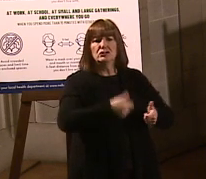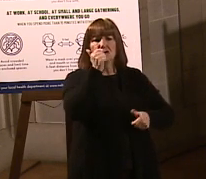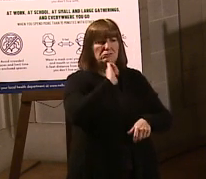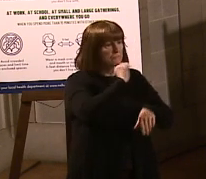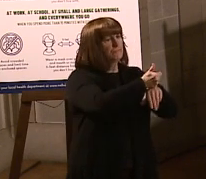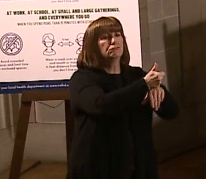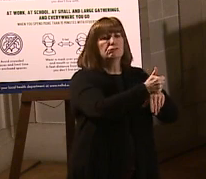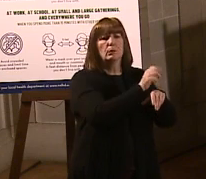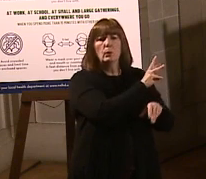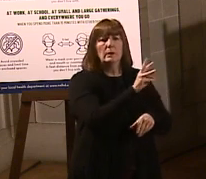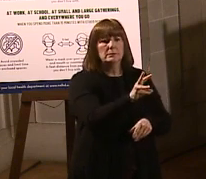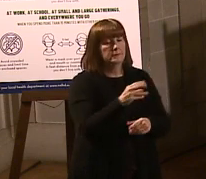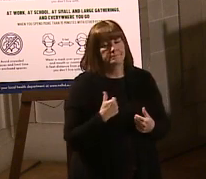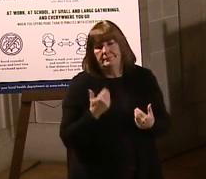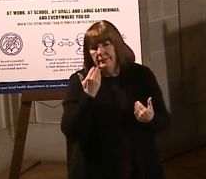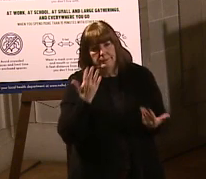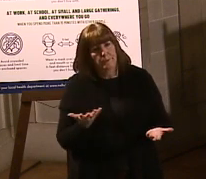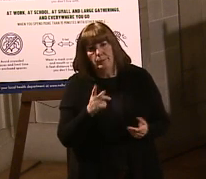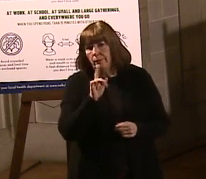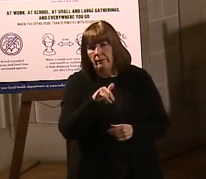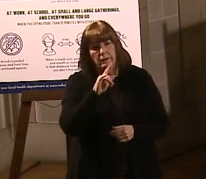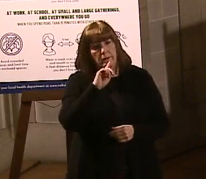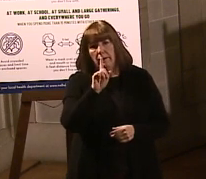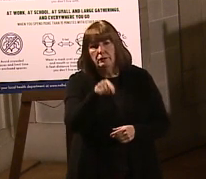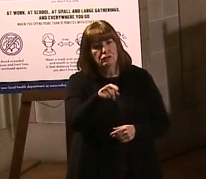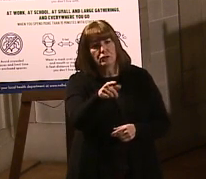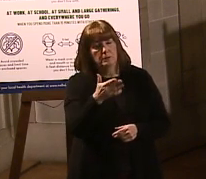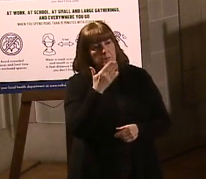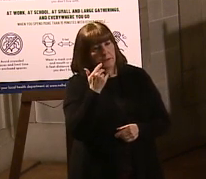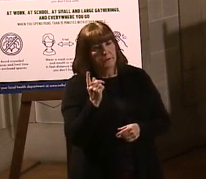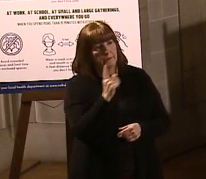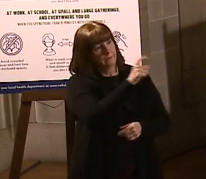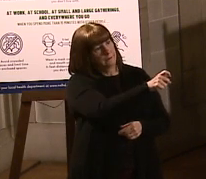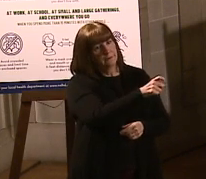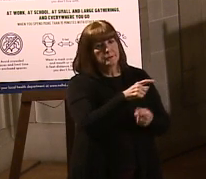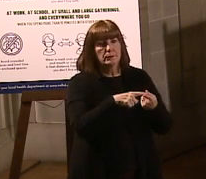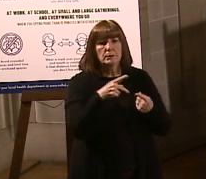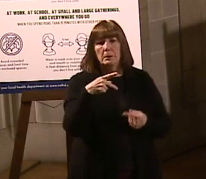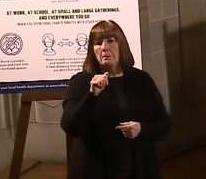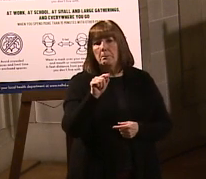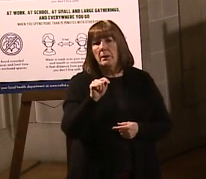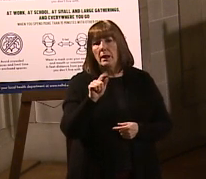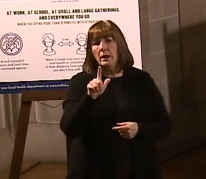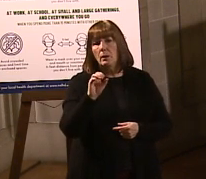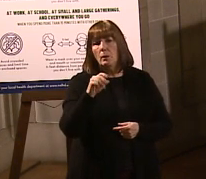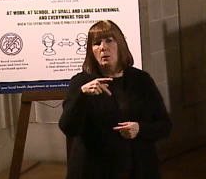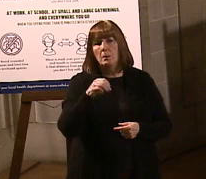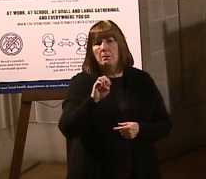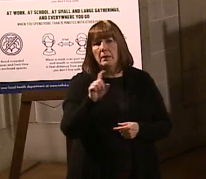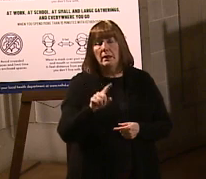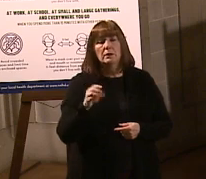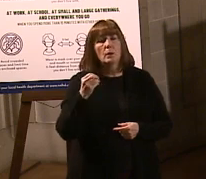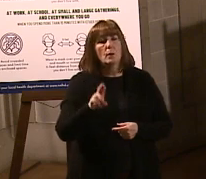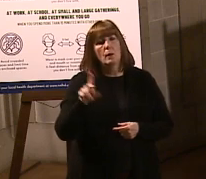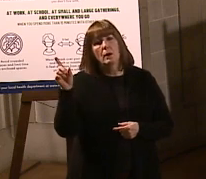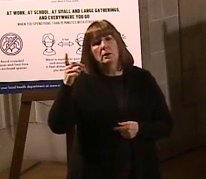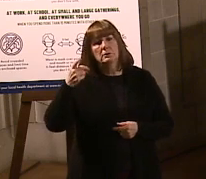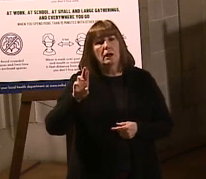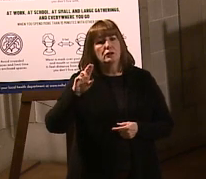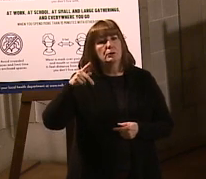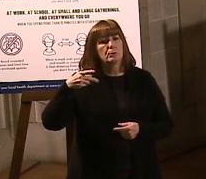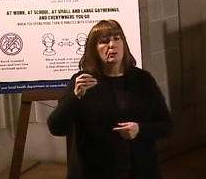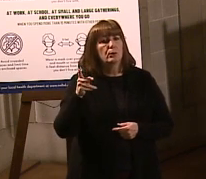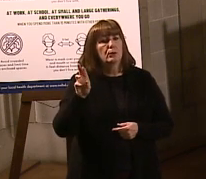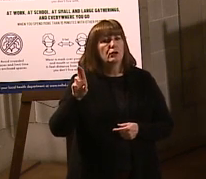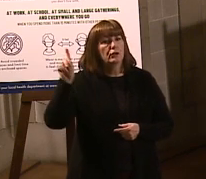I don't know the answer to that right offhand. And probably I'd refer you to talk to either Pat Lopez or Audipor. Was it something that you could have